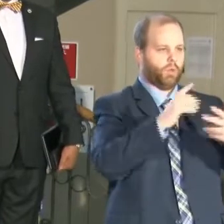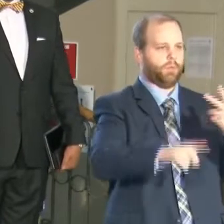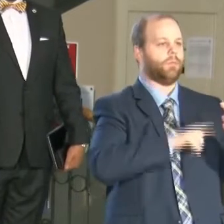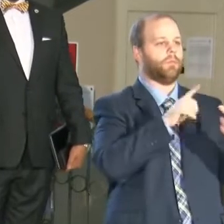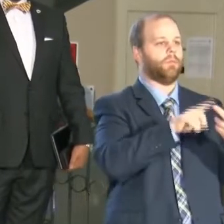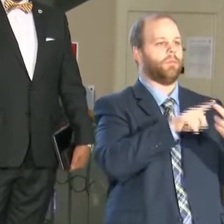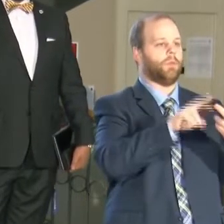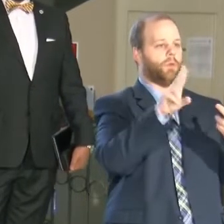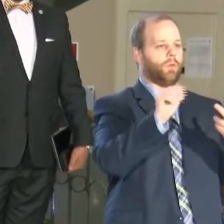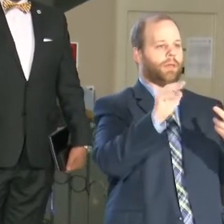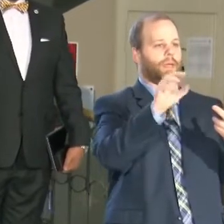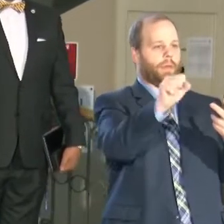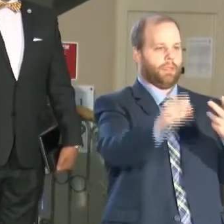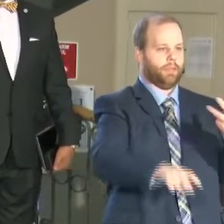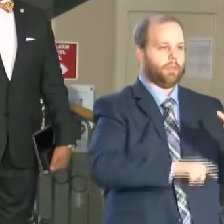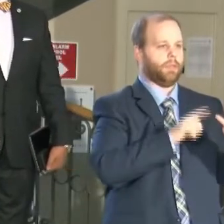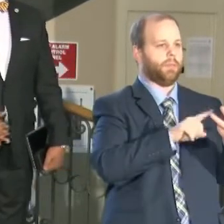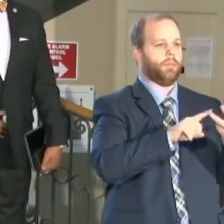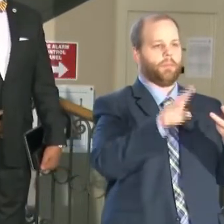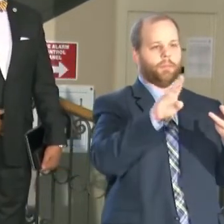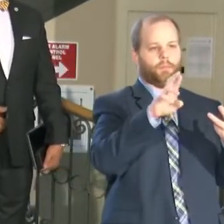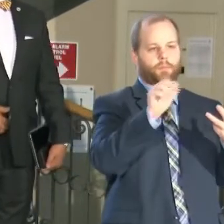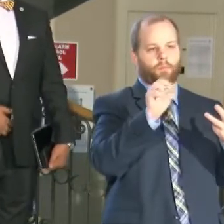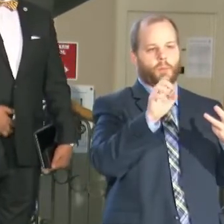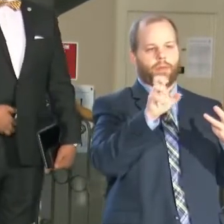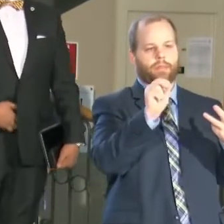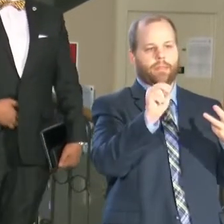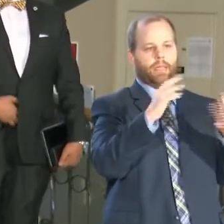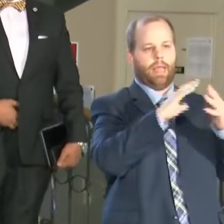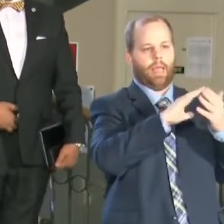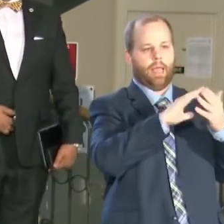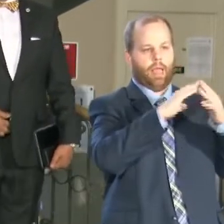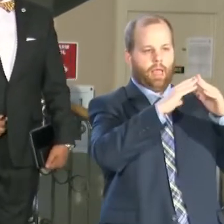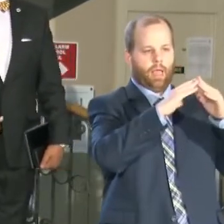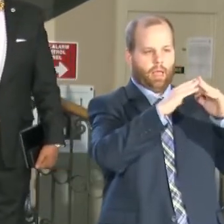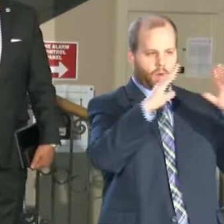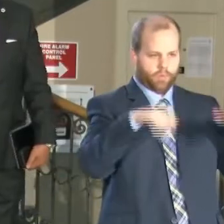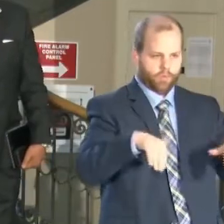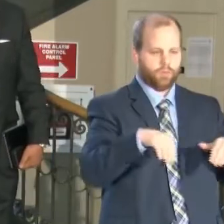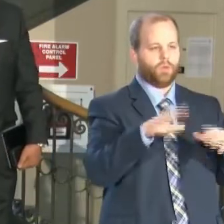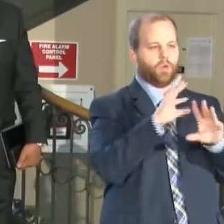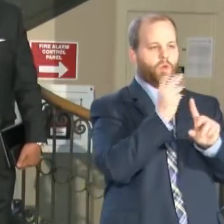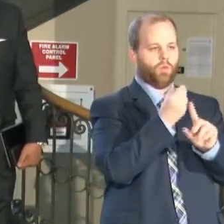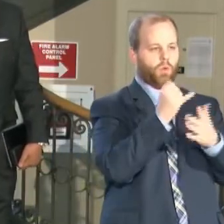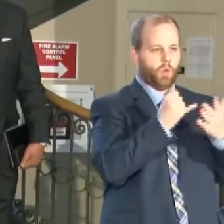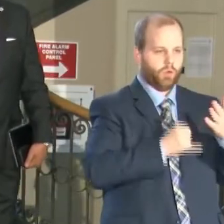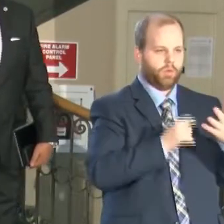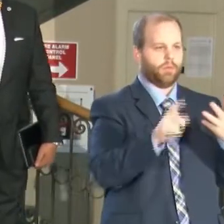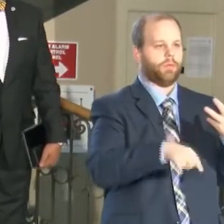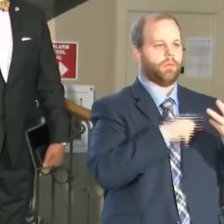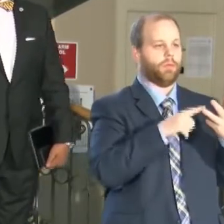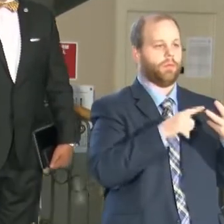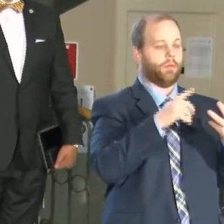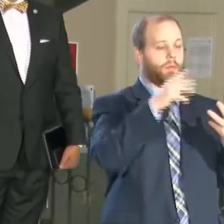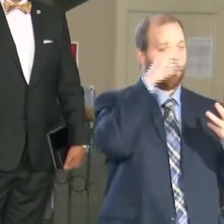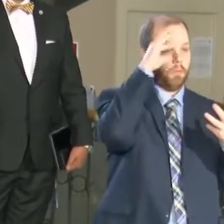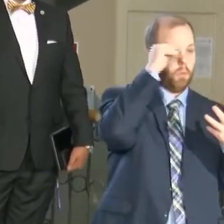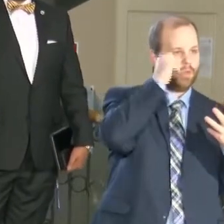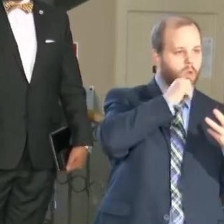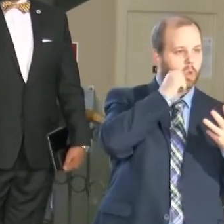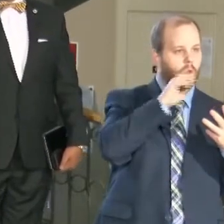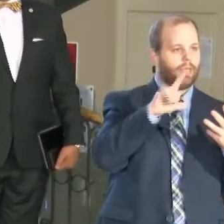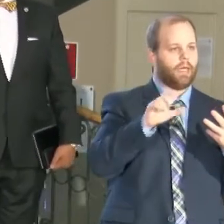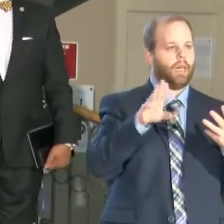Sciences, Brandon House Cultural Arts, Restore Hope, Boys and Girls Club of Central Arkansas, Our